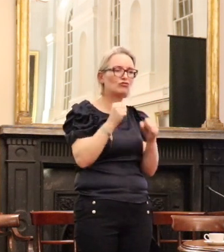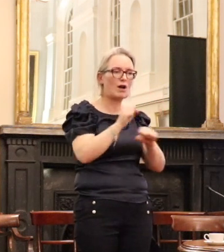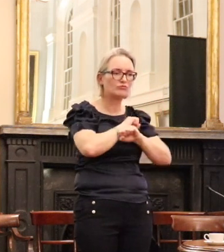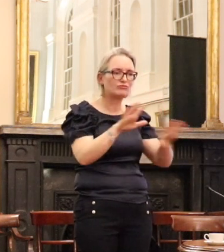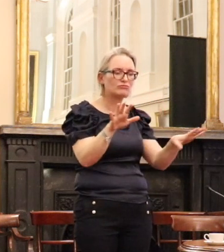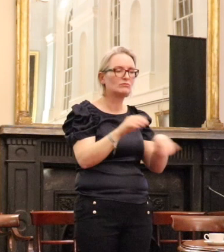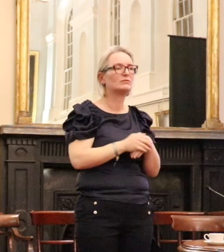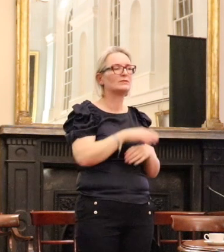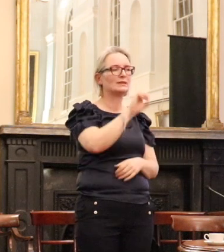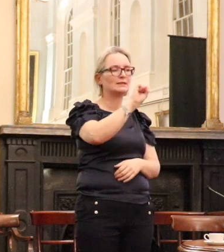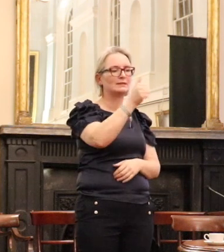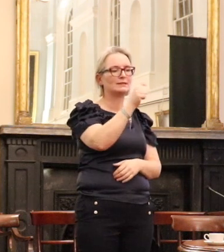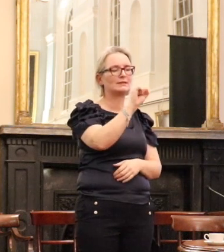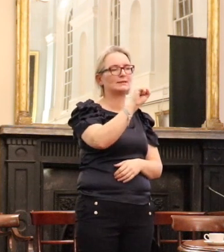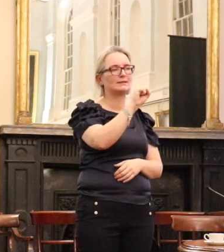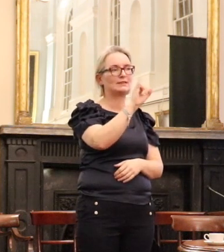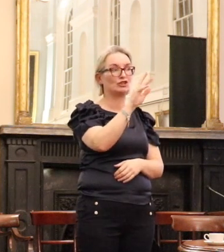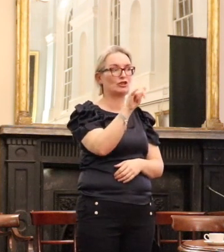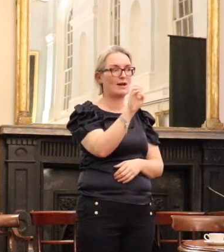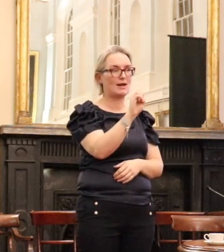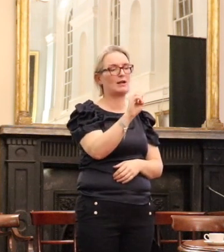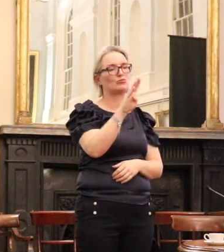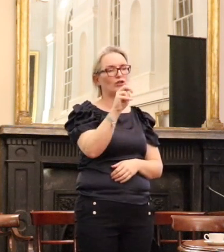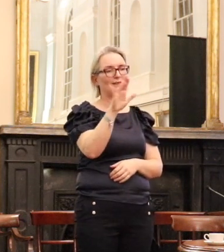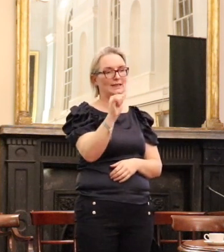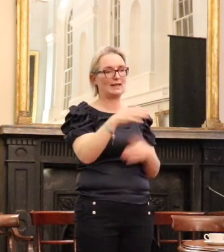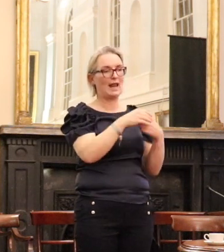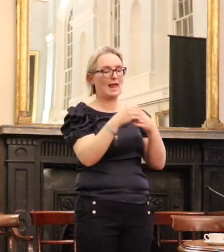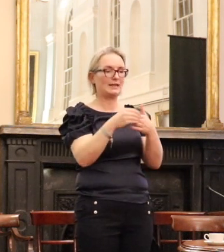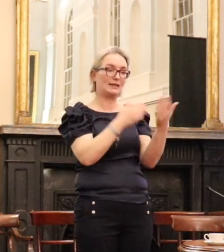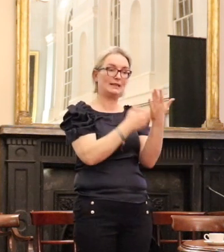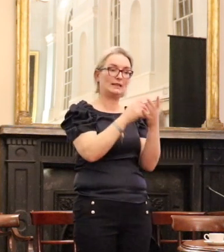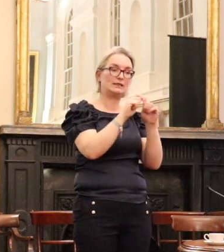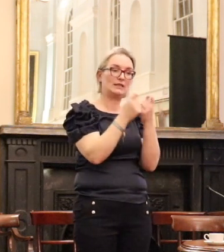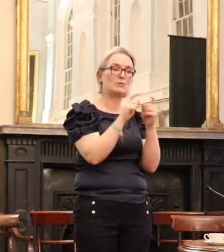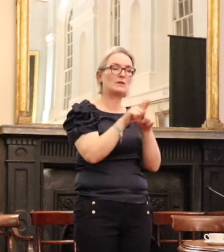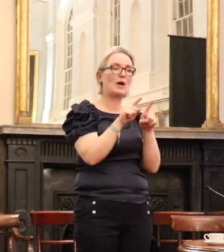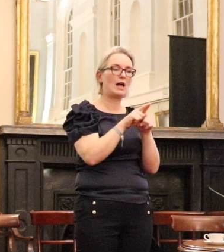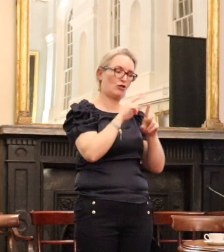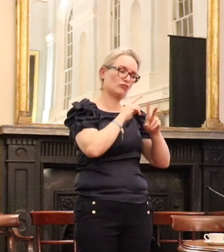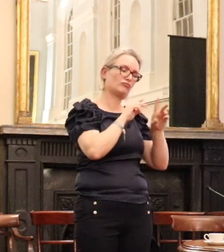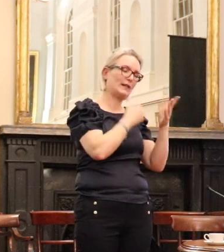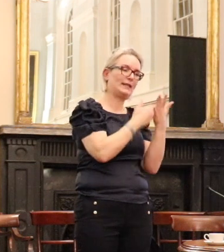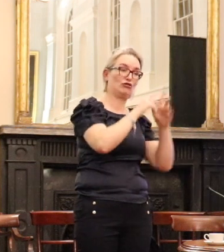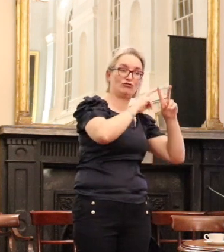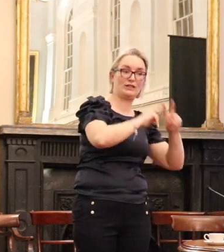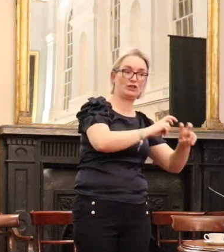led an extremely expert in legal research because the quality of legal research that was